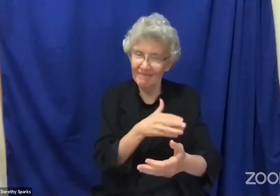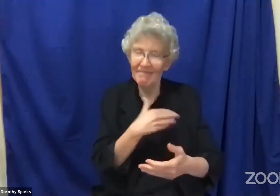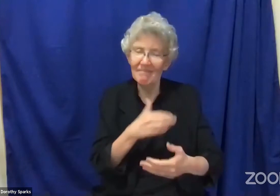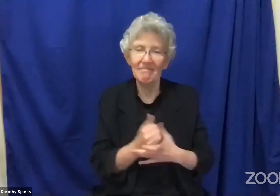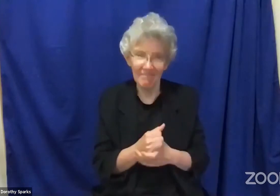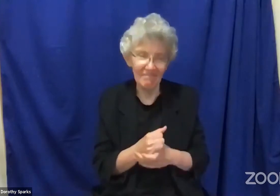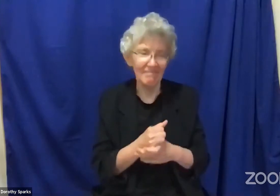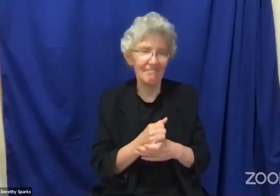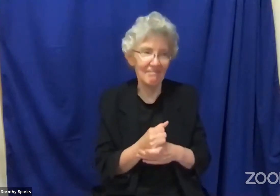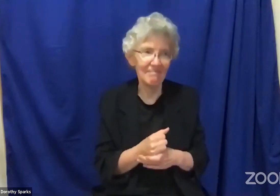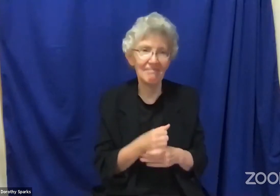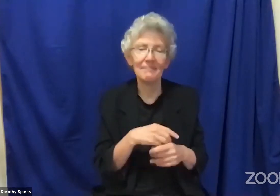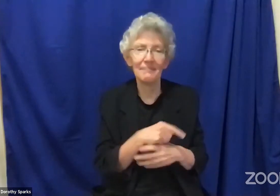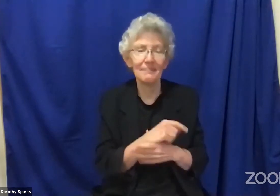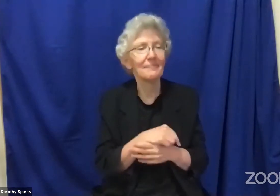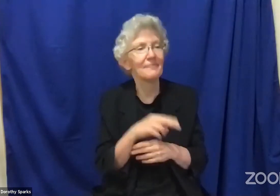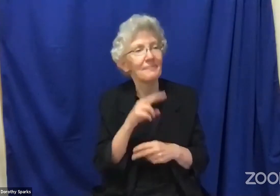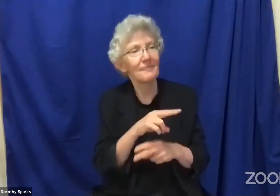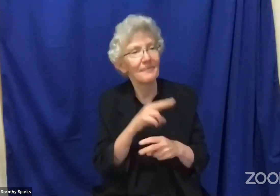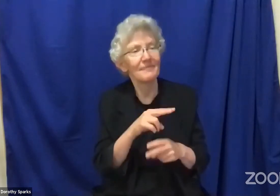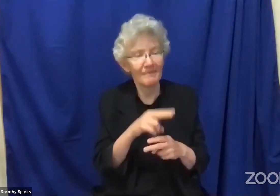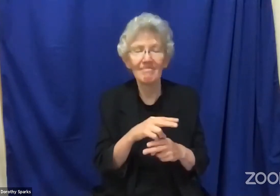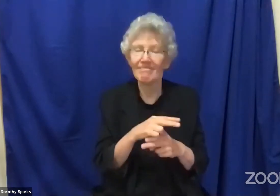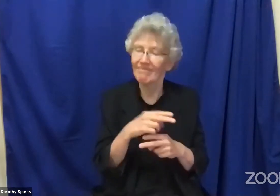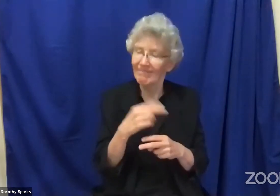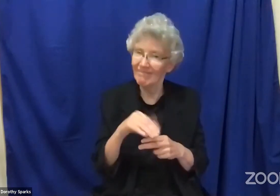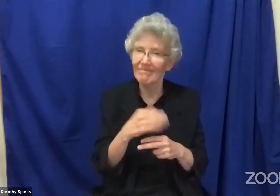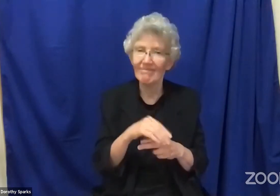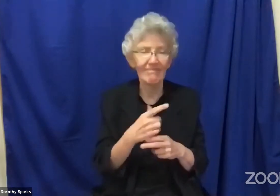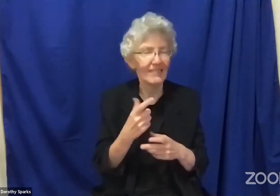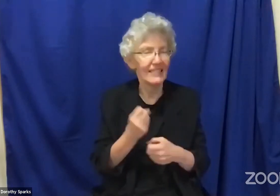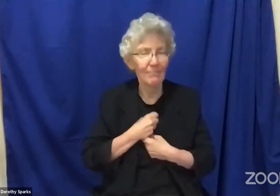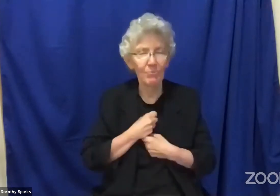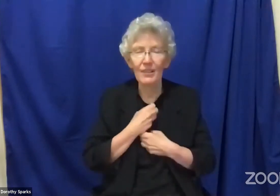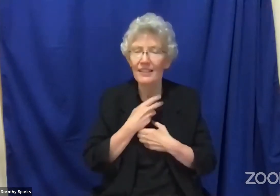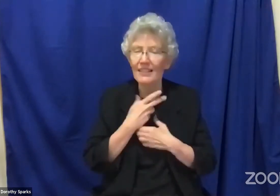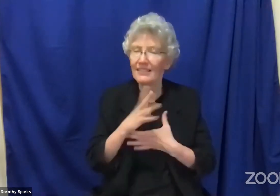Black individuals that shared their experience and their feeling through song.